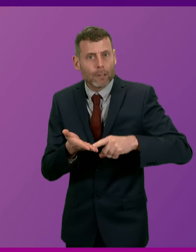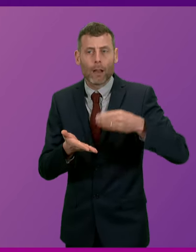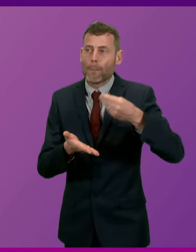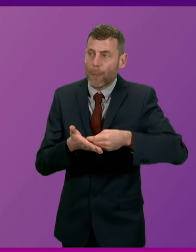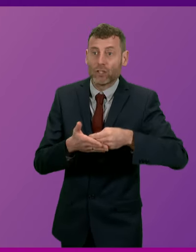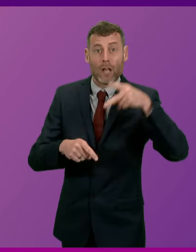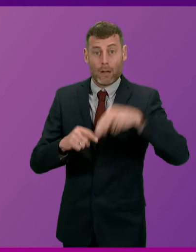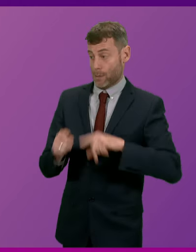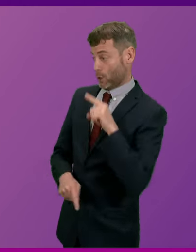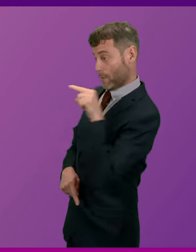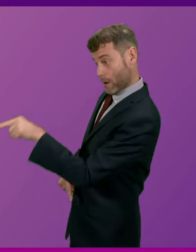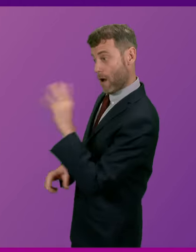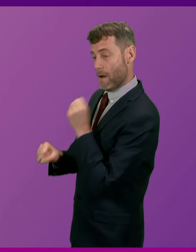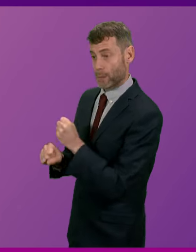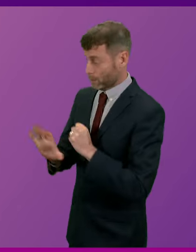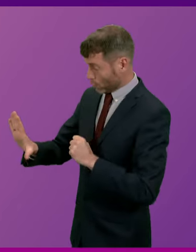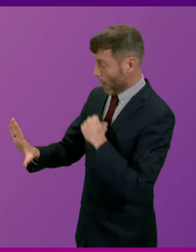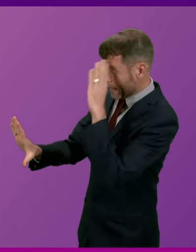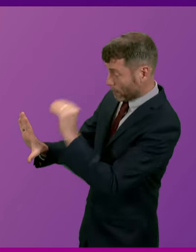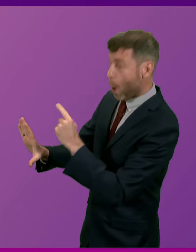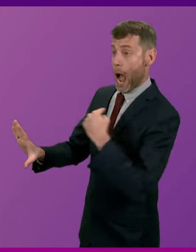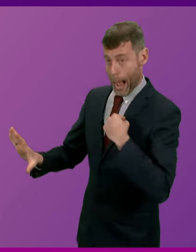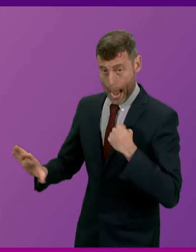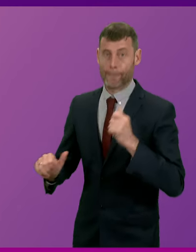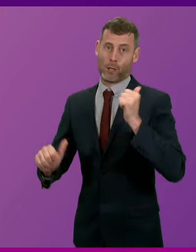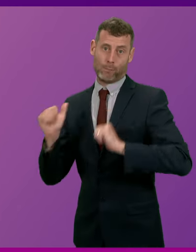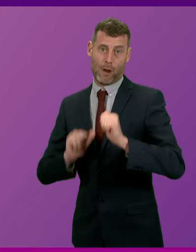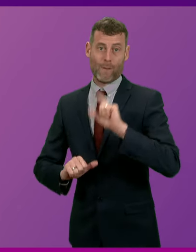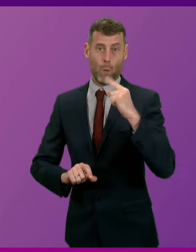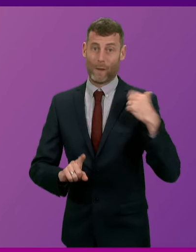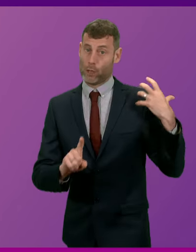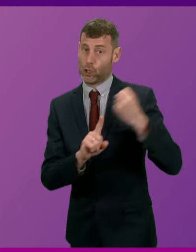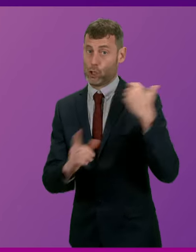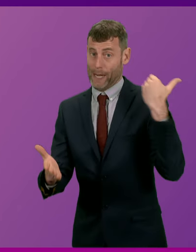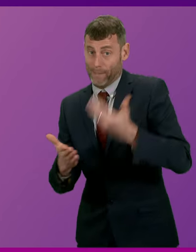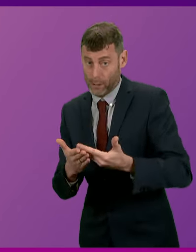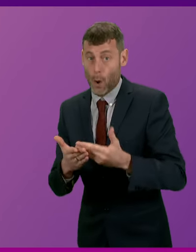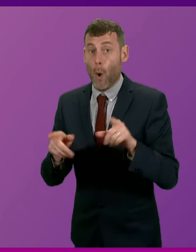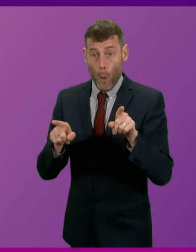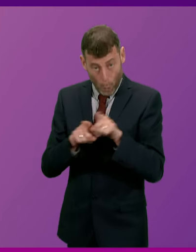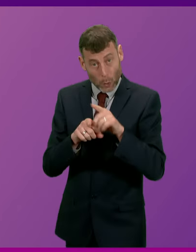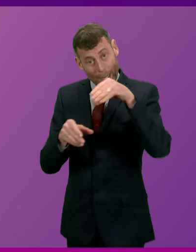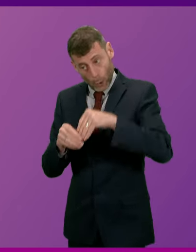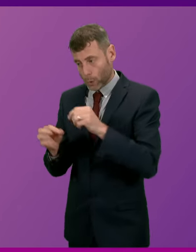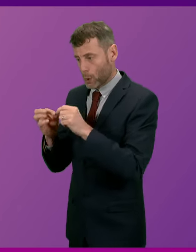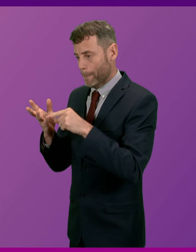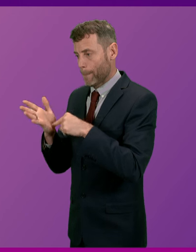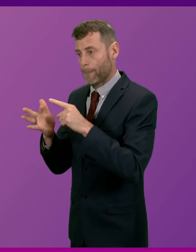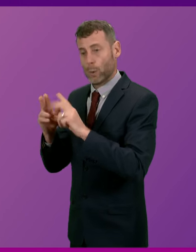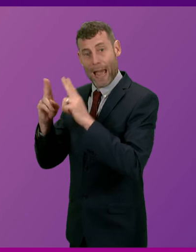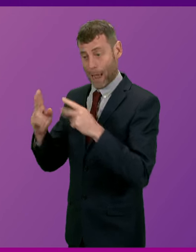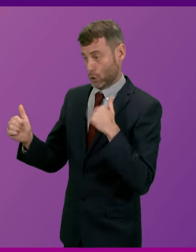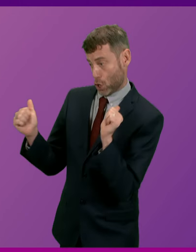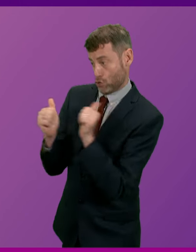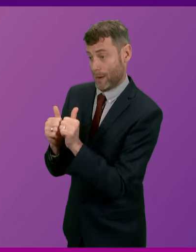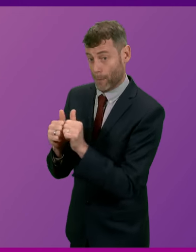proud of what my party has achieved, not just over the last few years as part of the Butte House Agreement, but what we've achieved in the last 17